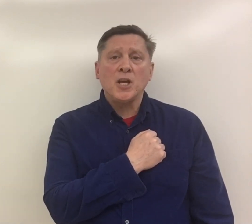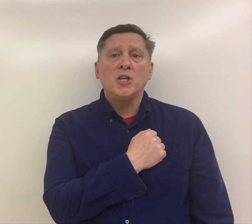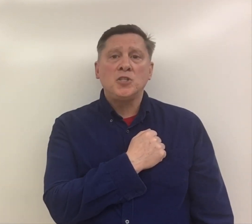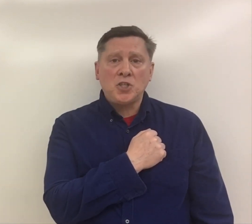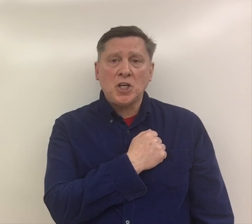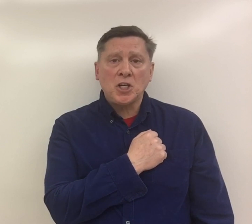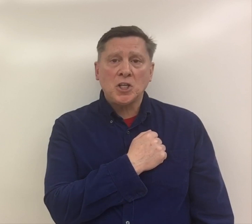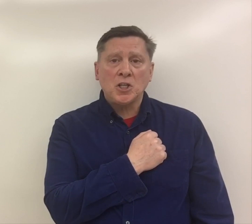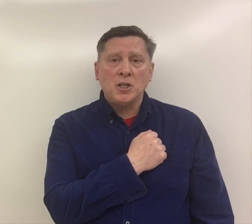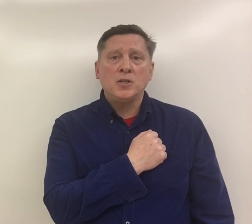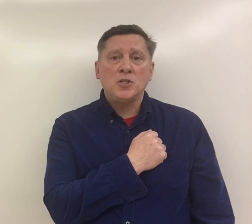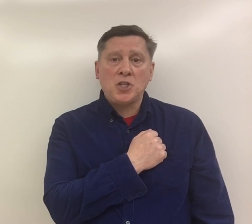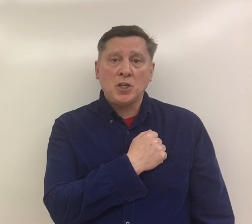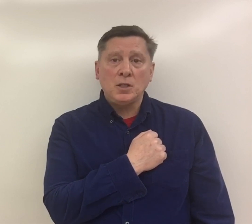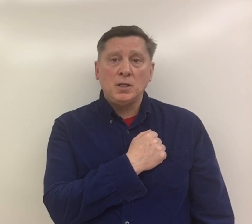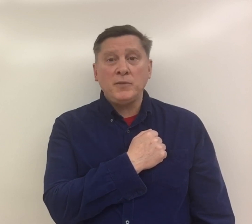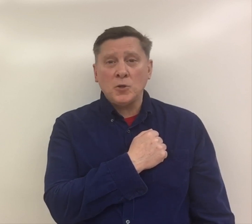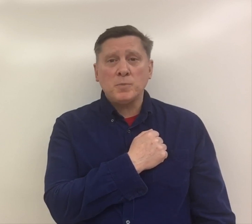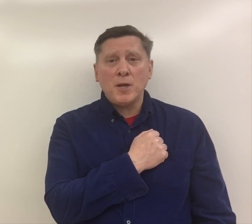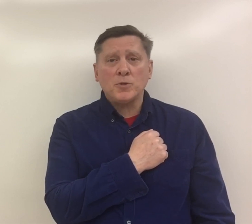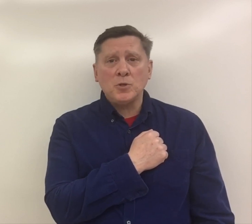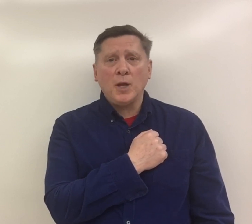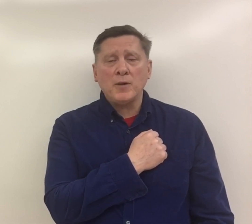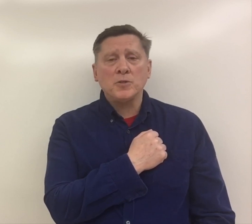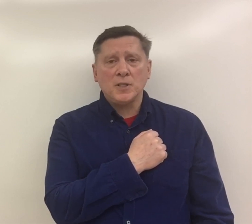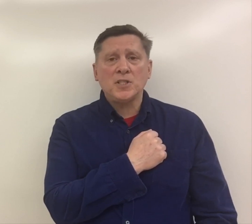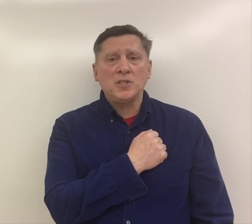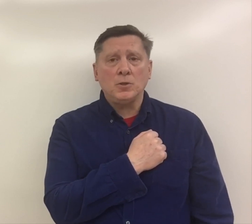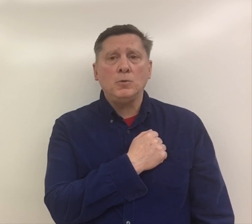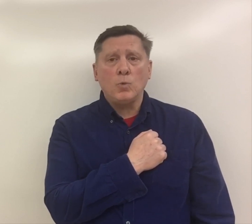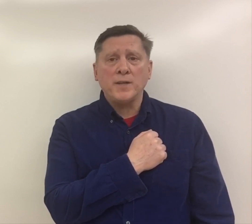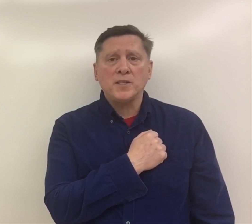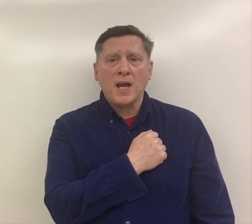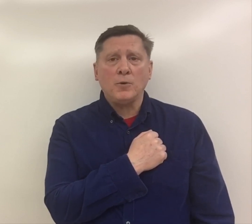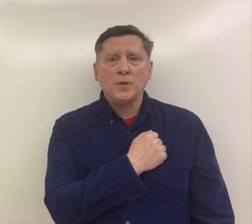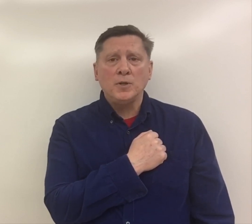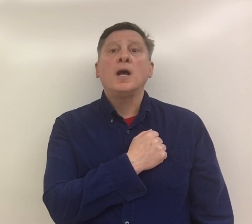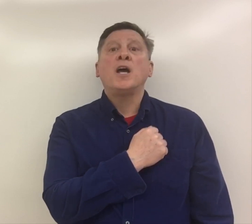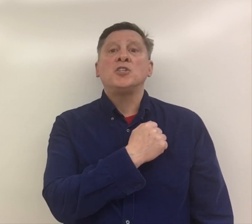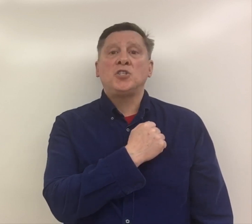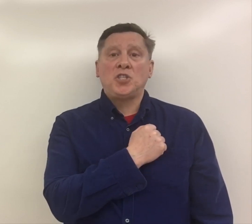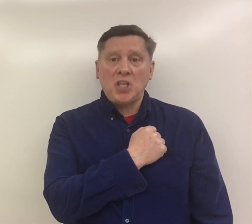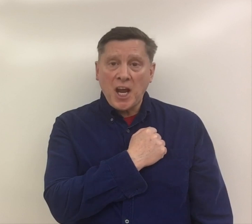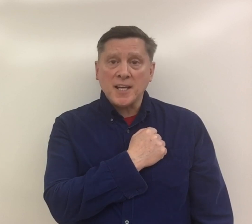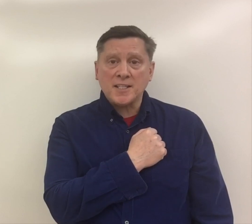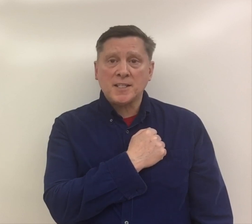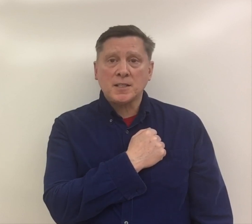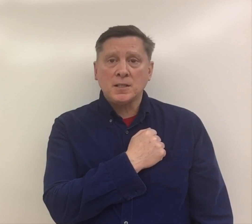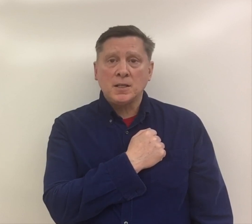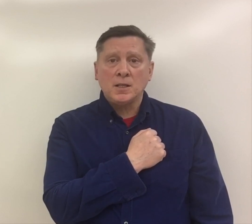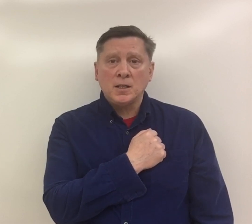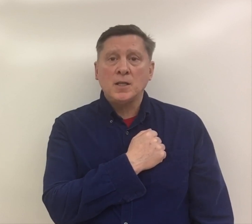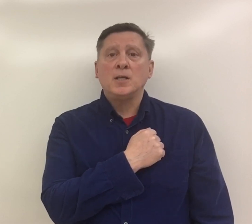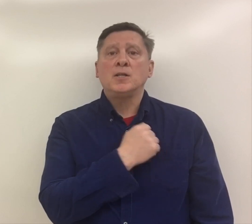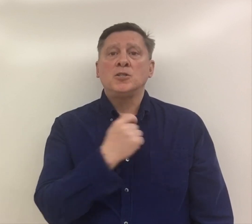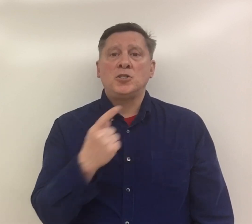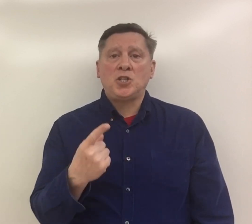ch, ch. Even though it's made with two letters, it's still one sound. Chest. Ch,